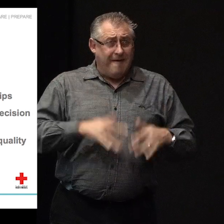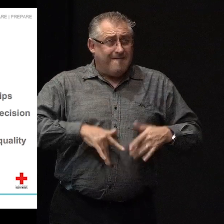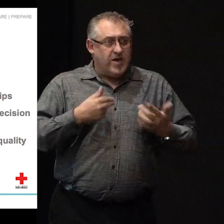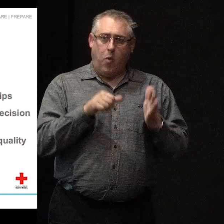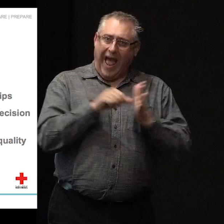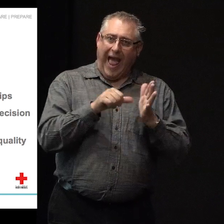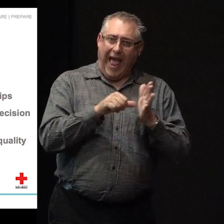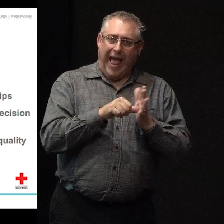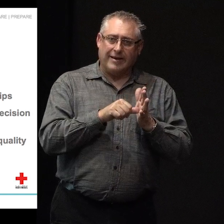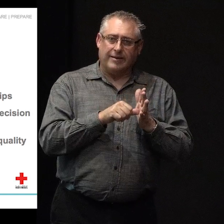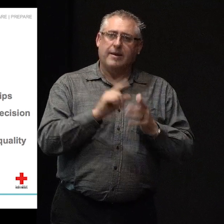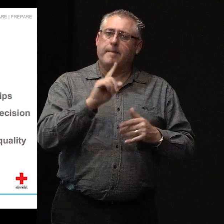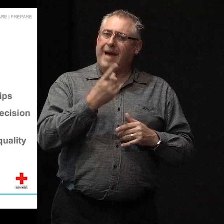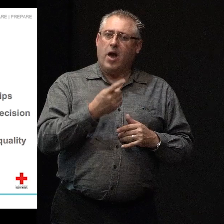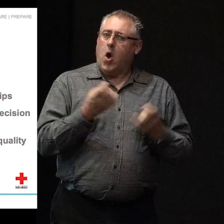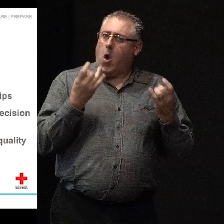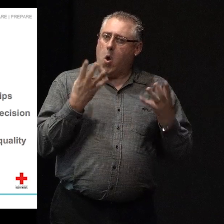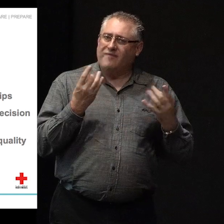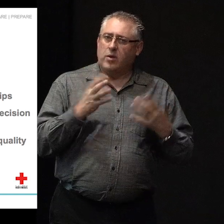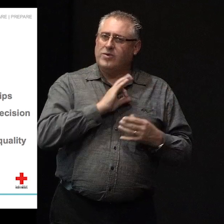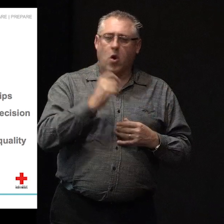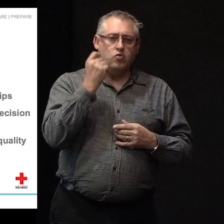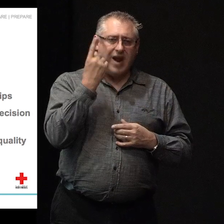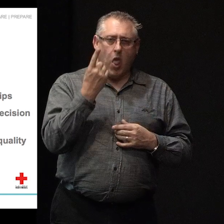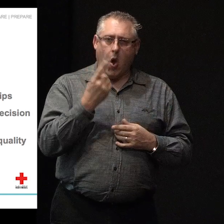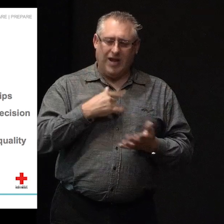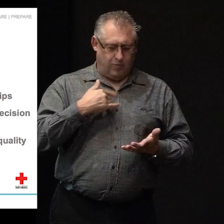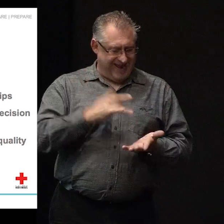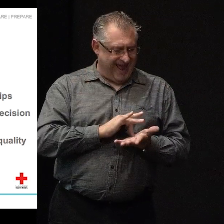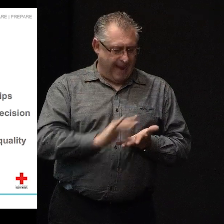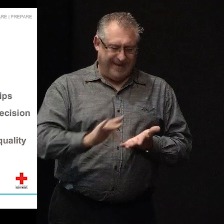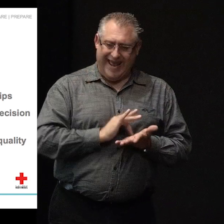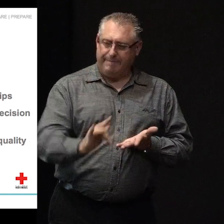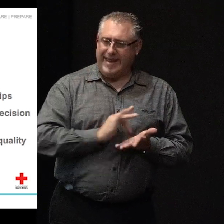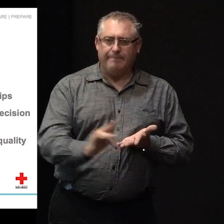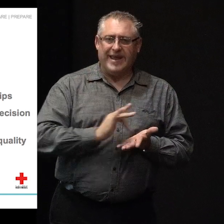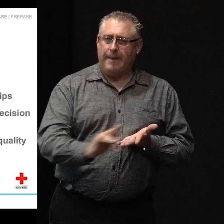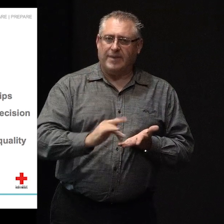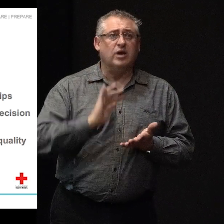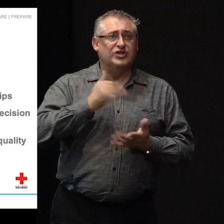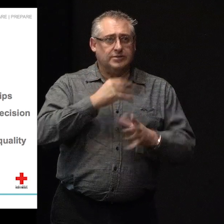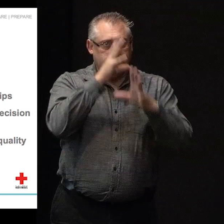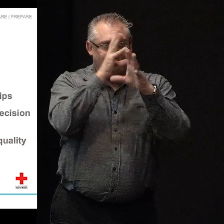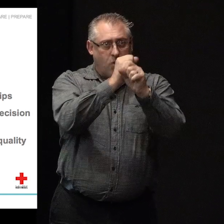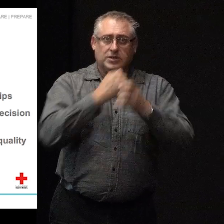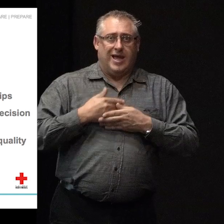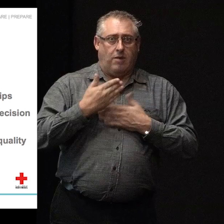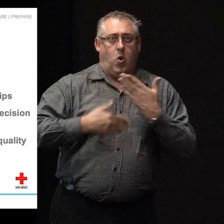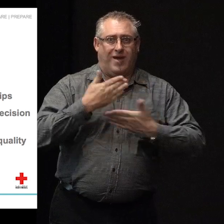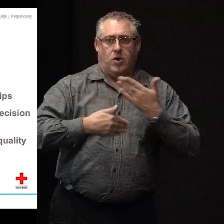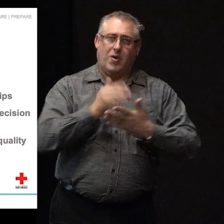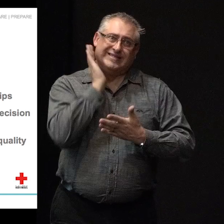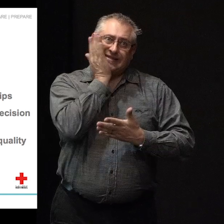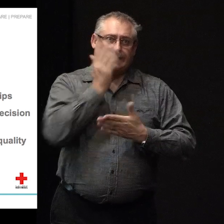but we often don't, we don't realise how empty our tank is. We just focus on keeping going. So we don't